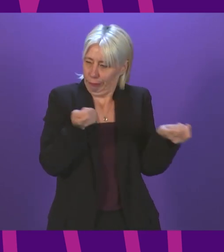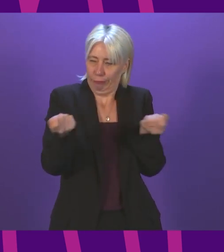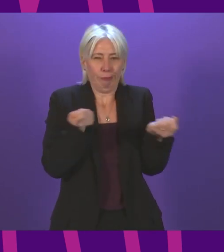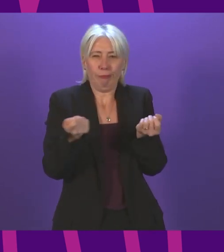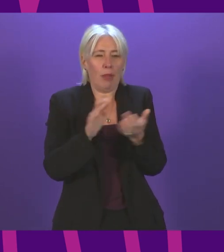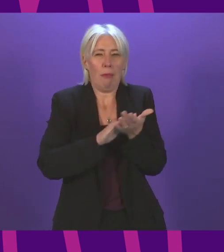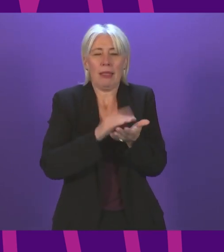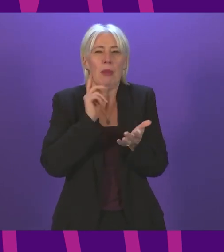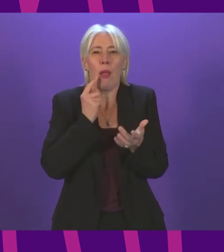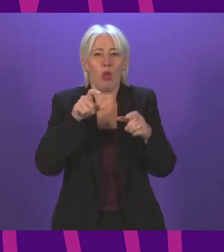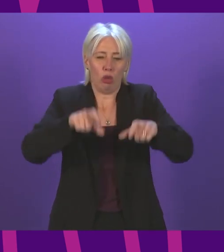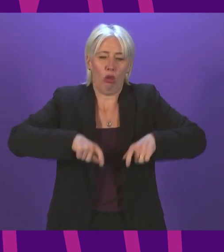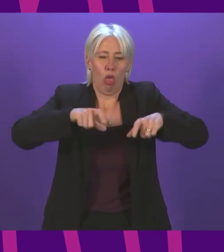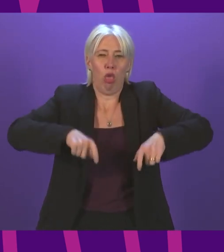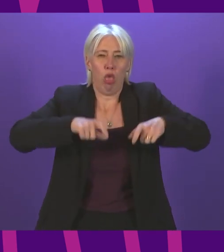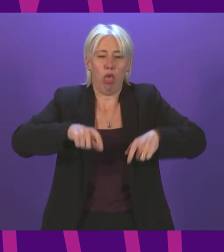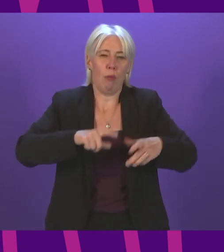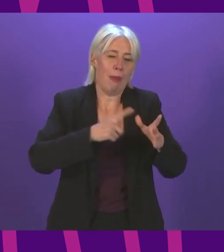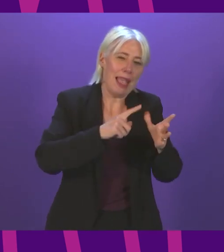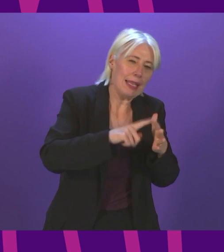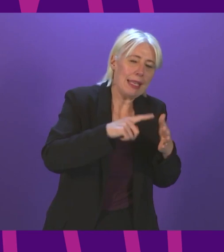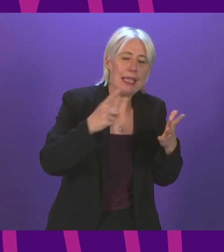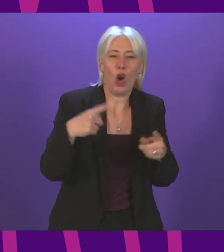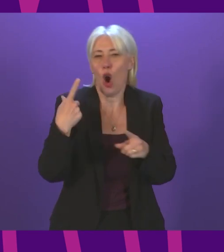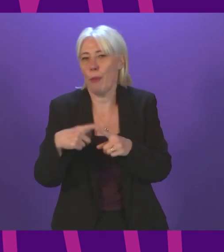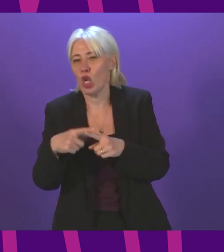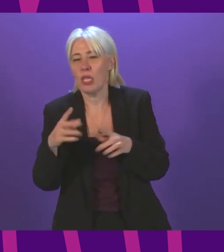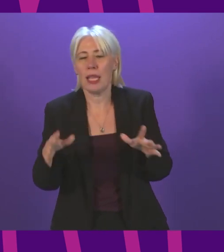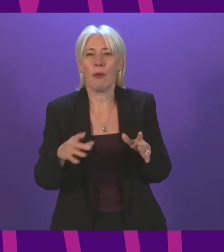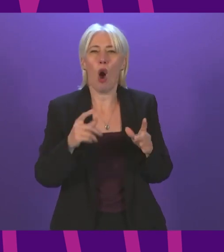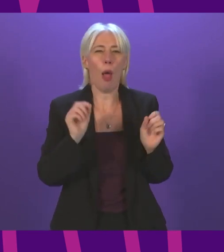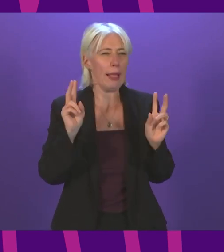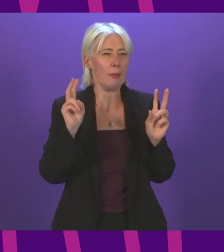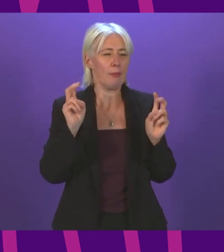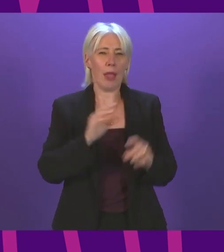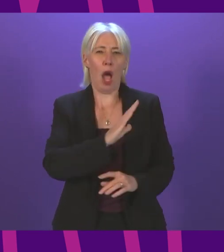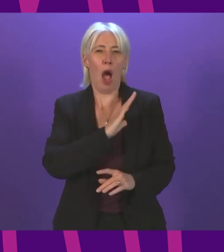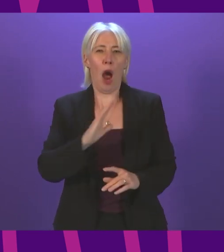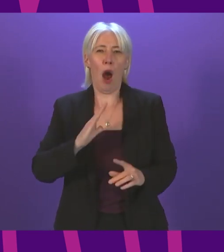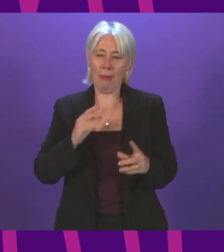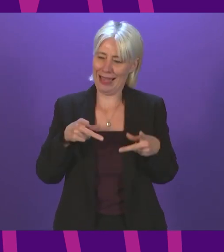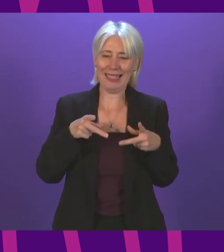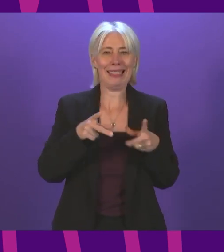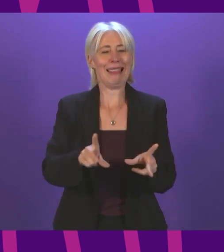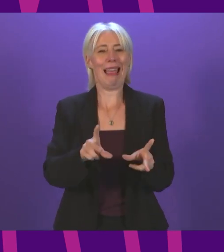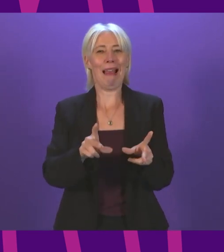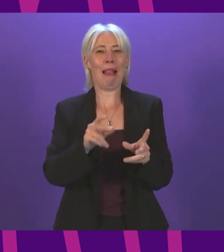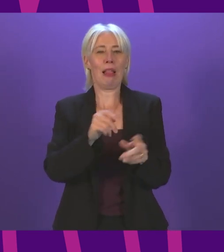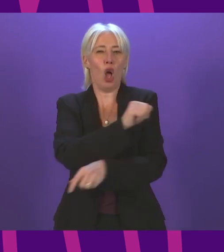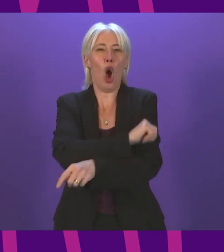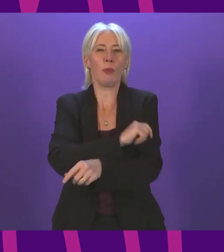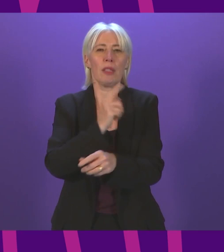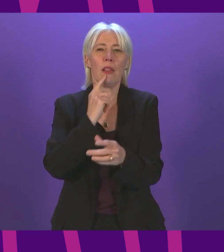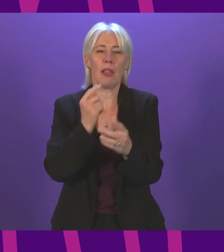A&E and emergency departments. And in relation to field hospitals, I mentioned that when it comes to pop-up facilities, there were some